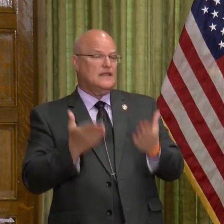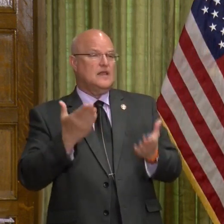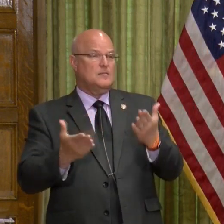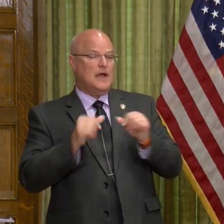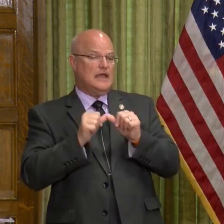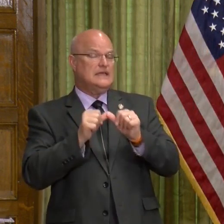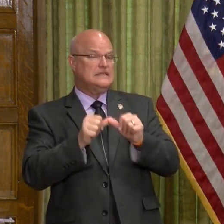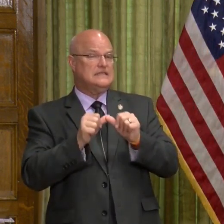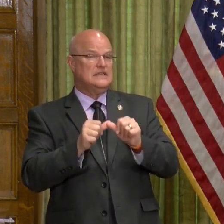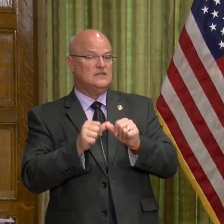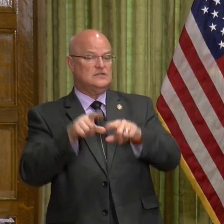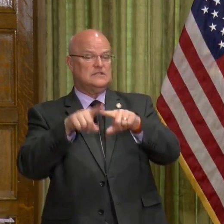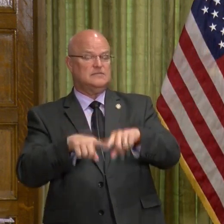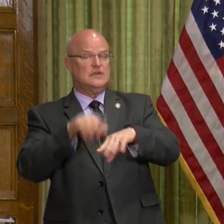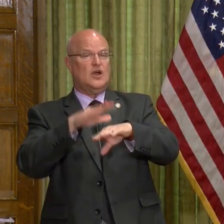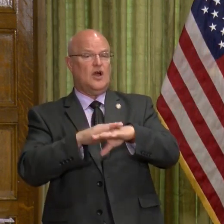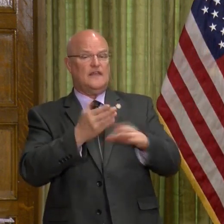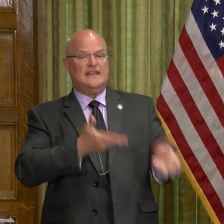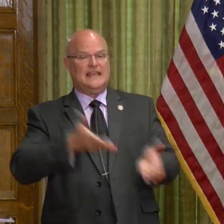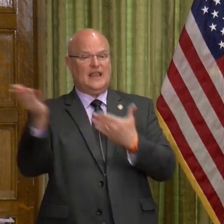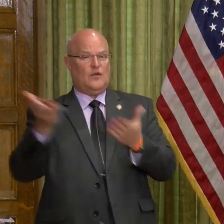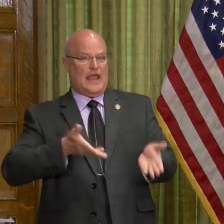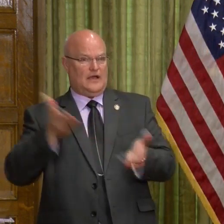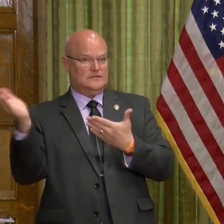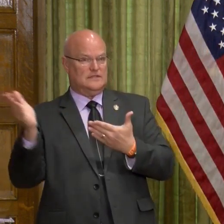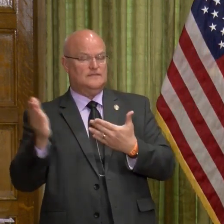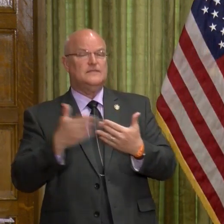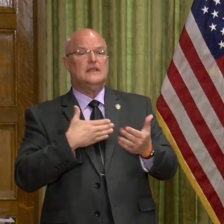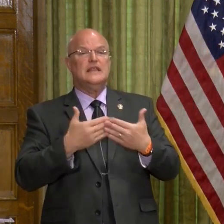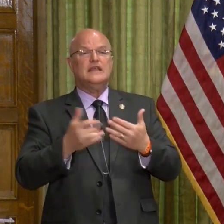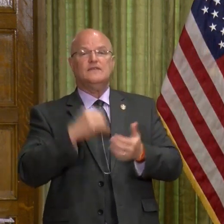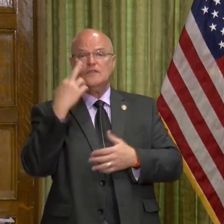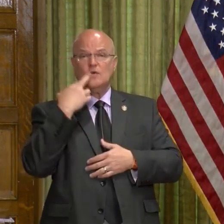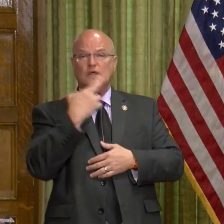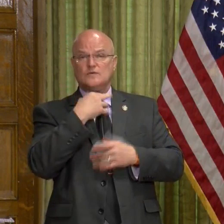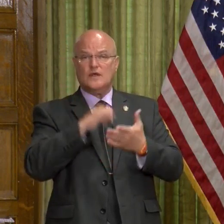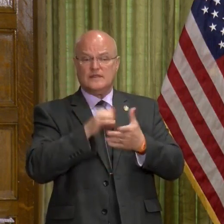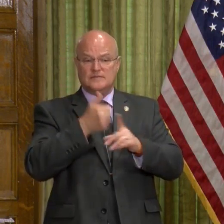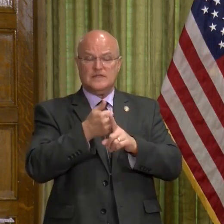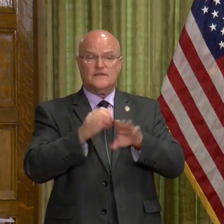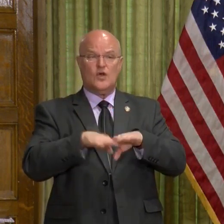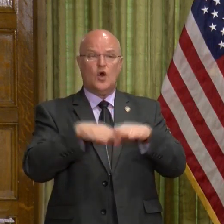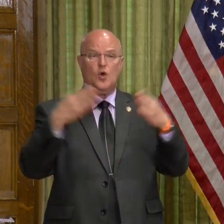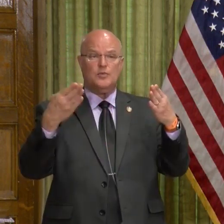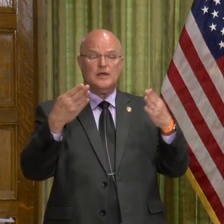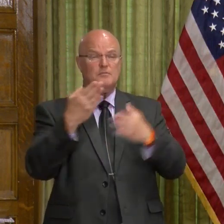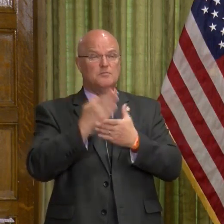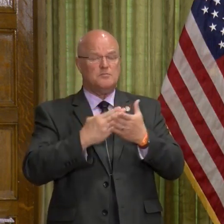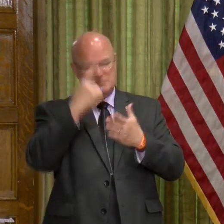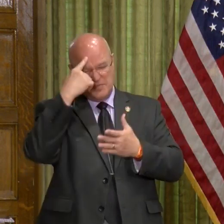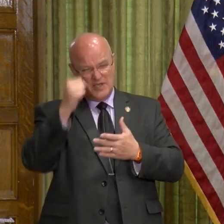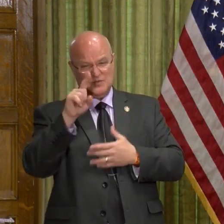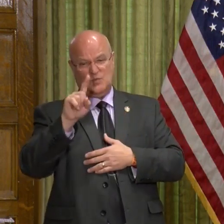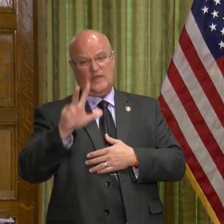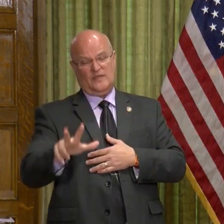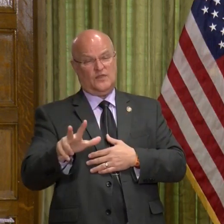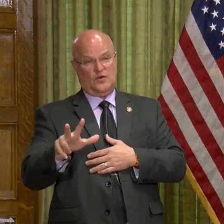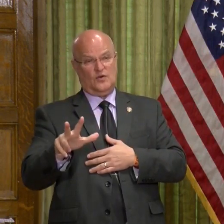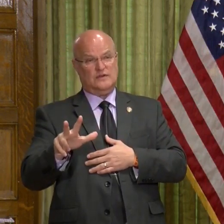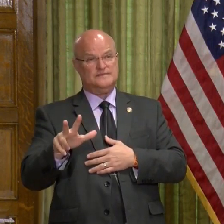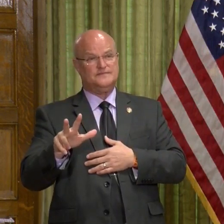continue to rely upon the carryout. And even the restaurants that are open up partially because it's only one-third